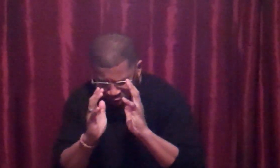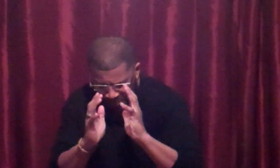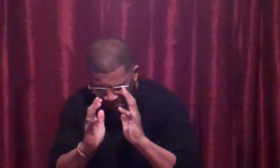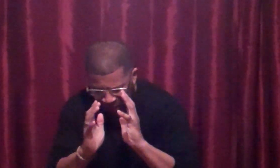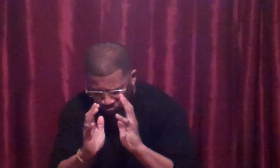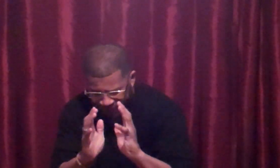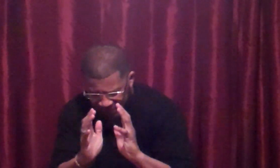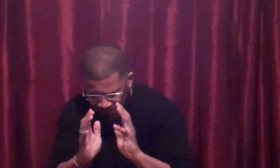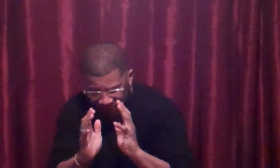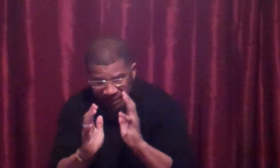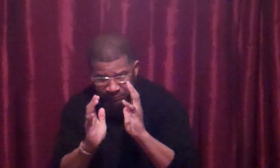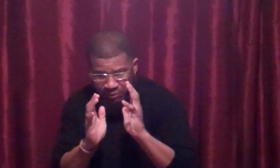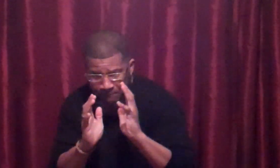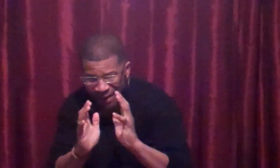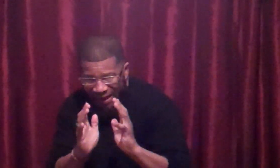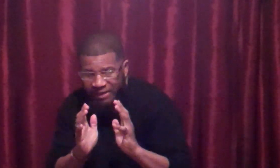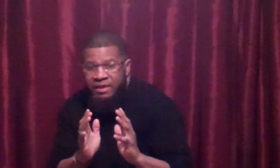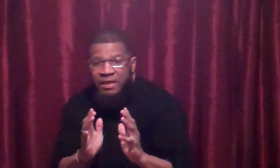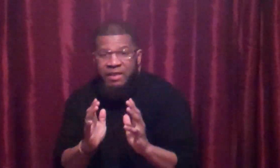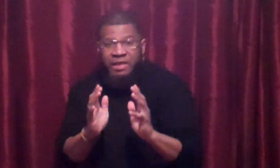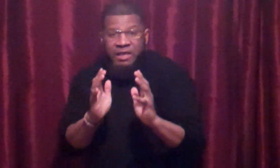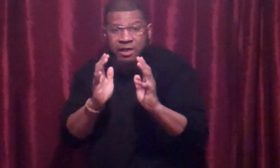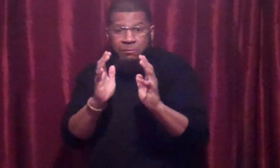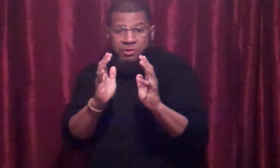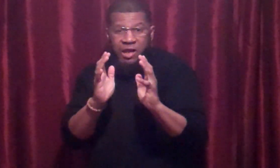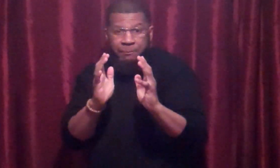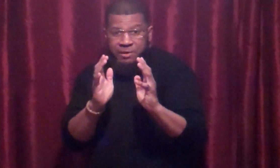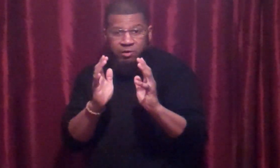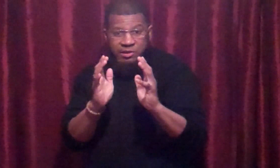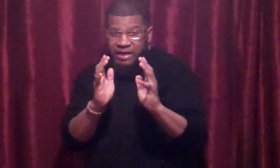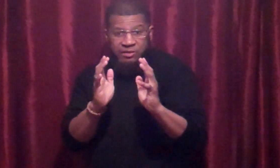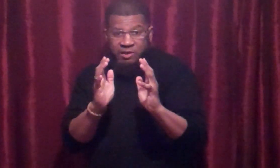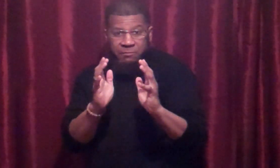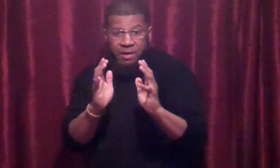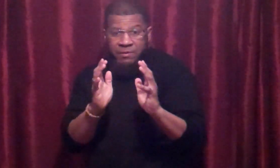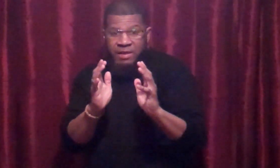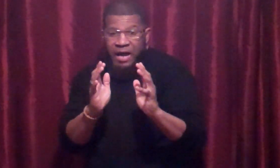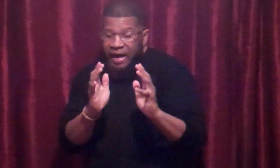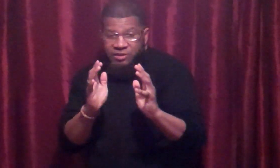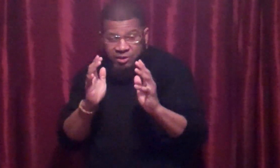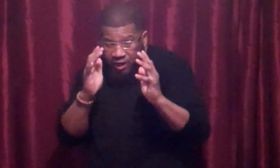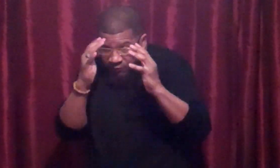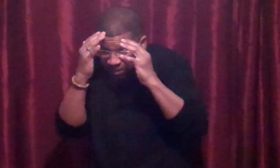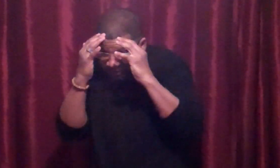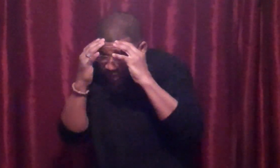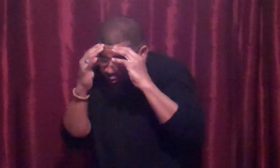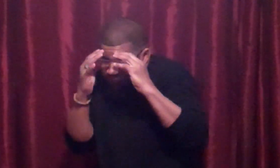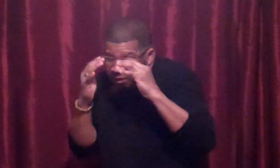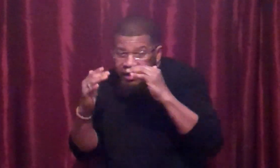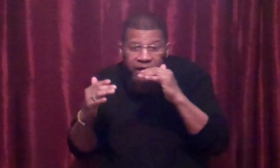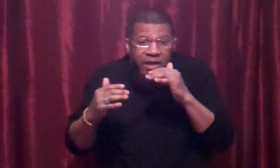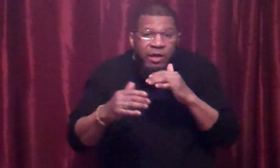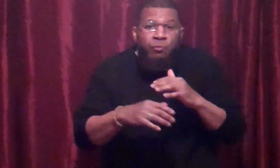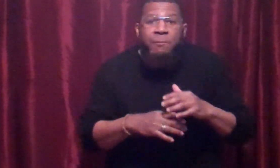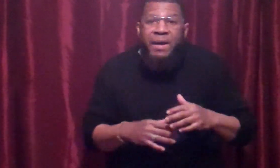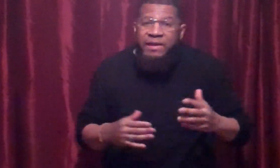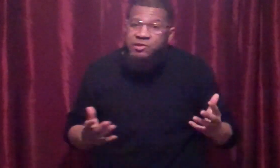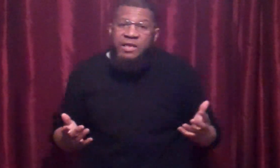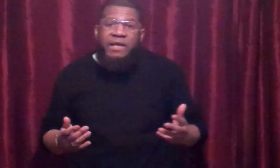my weight, my hips back. He comes up because he has to come up. I just cover myself. And we're back standing